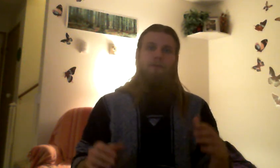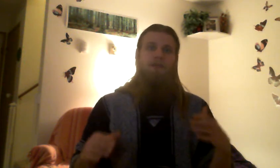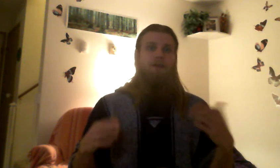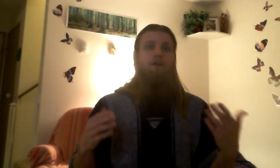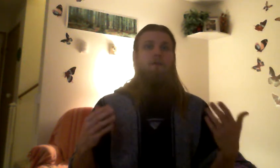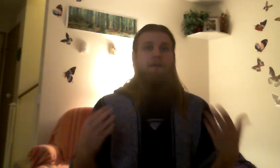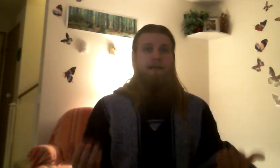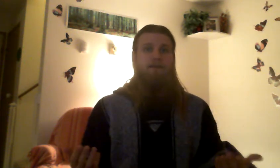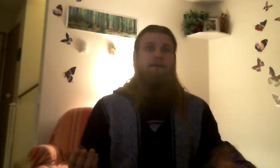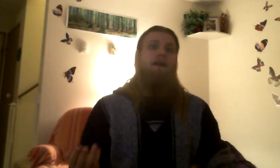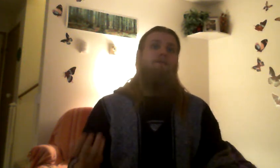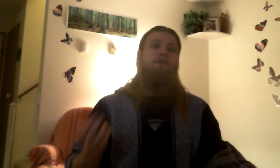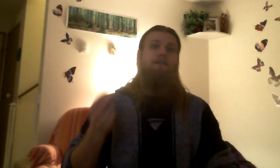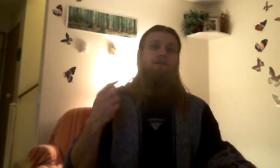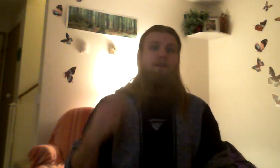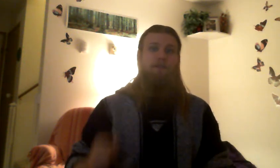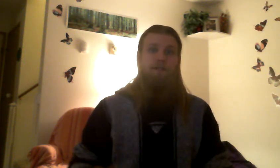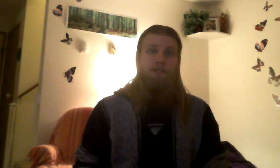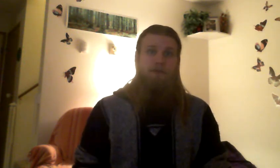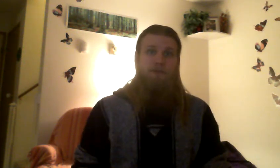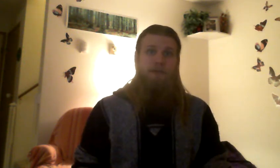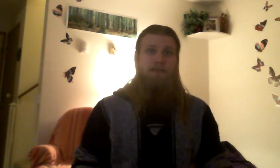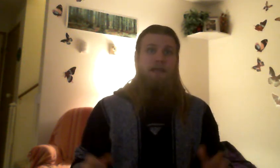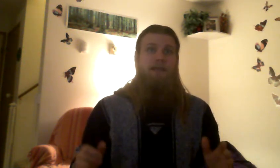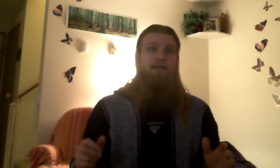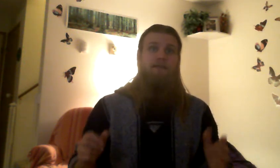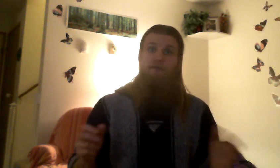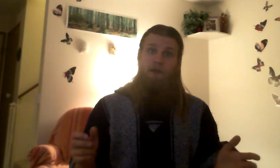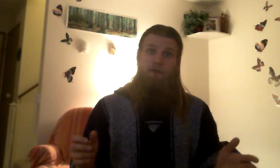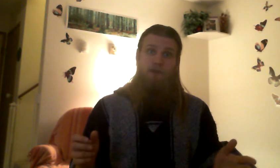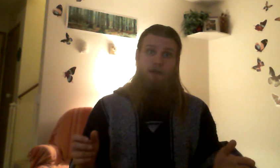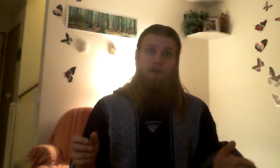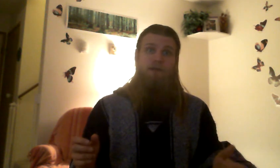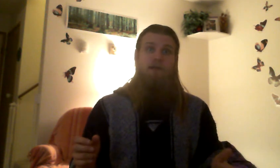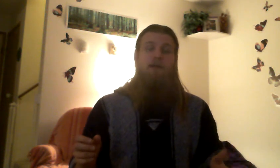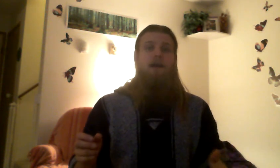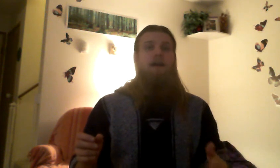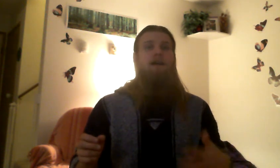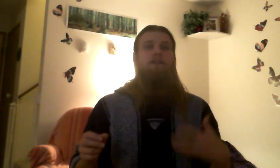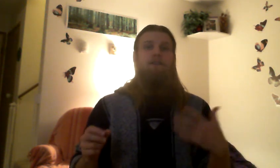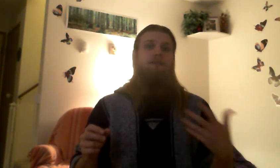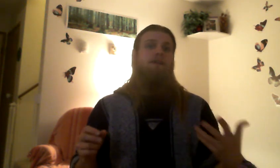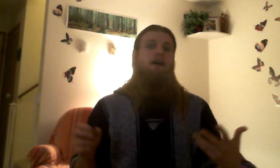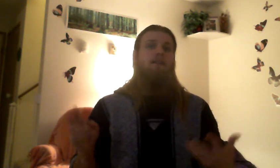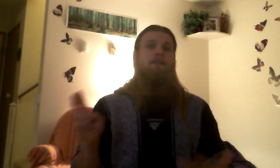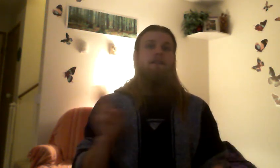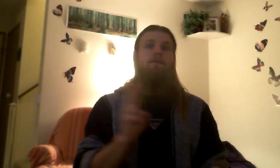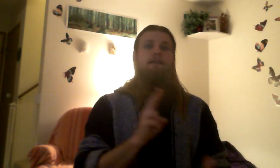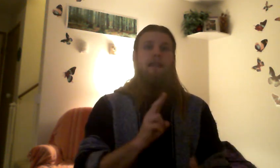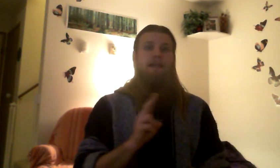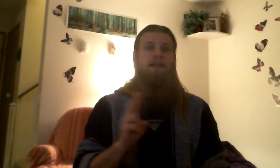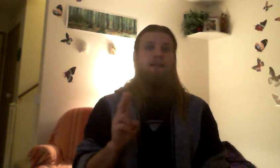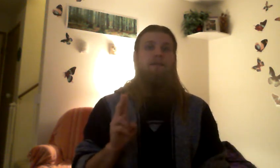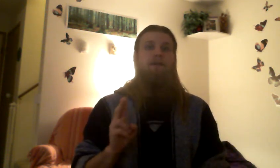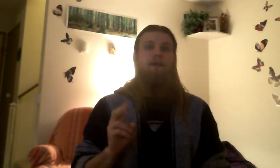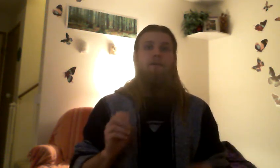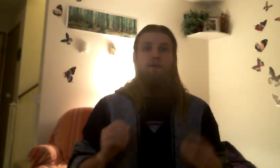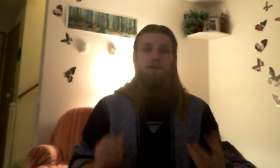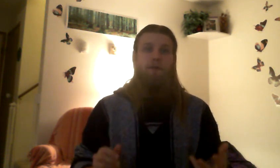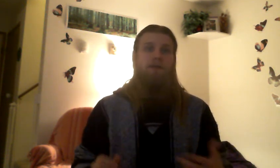So, yes, I'm going to start doing some movements and follow along. You can do it obviously by scanning here, but the most important